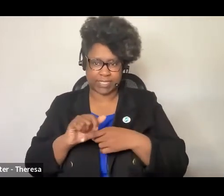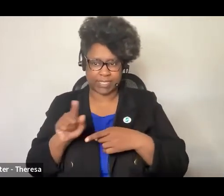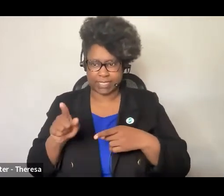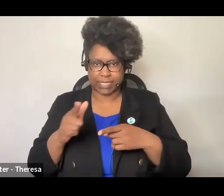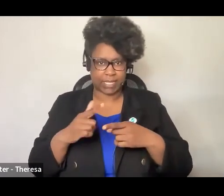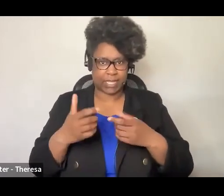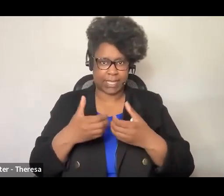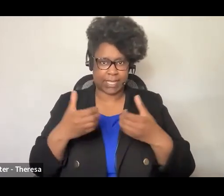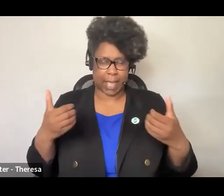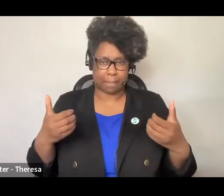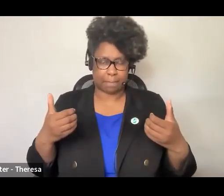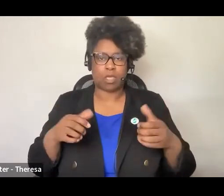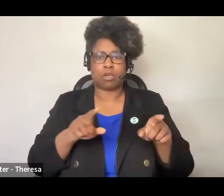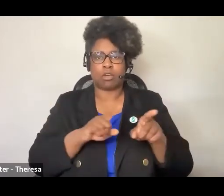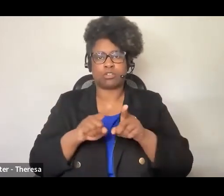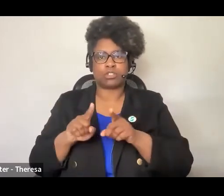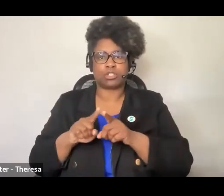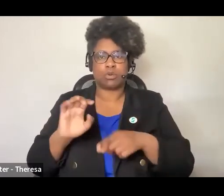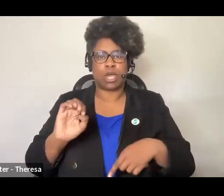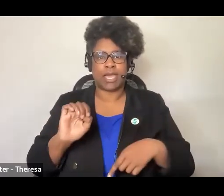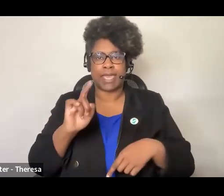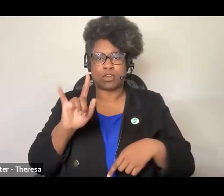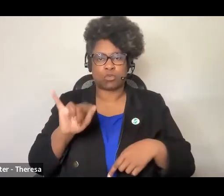barriers of equity-driven reforms.